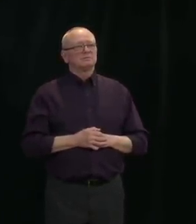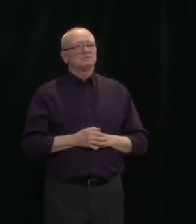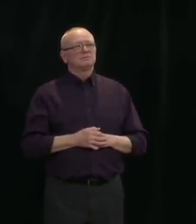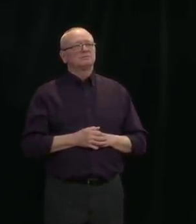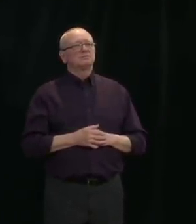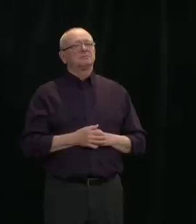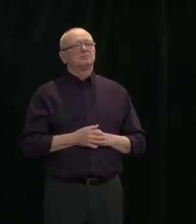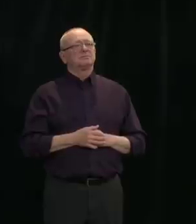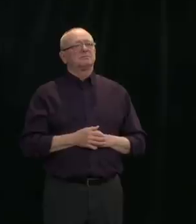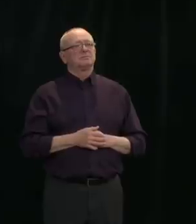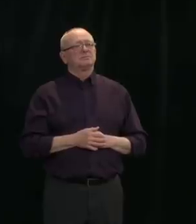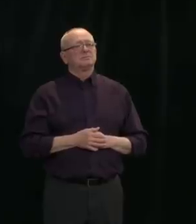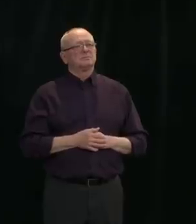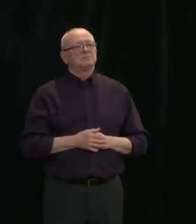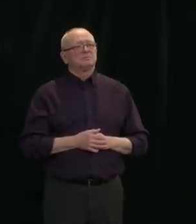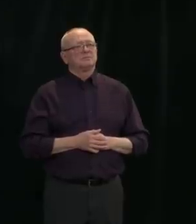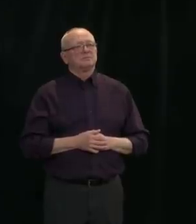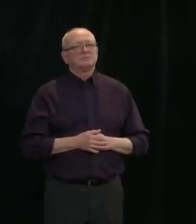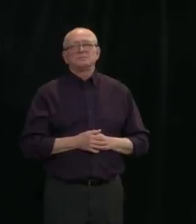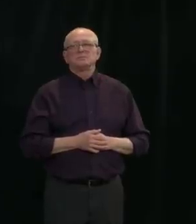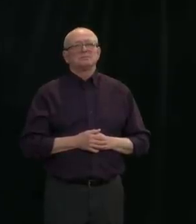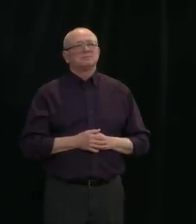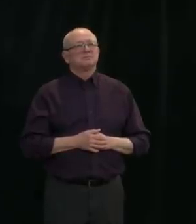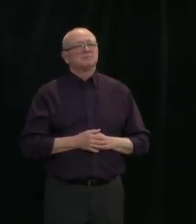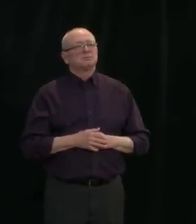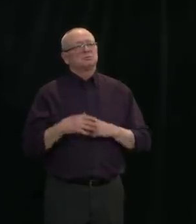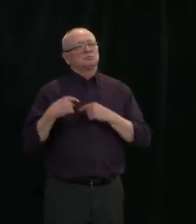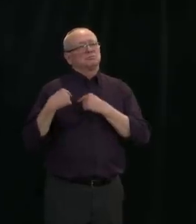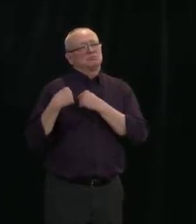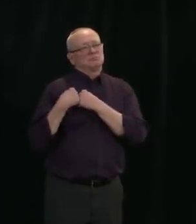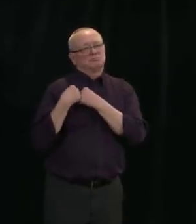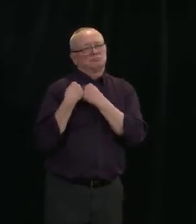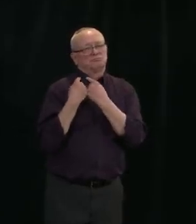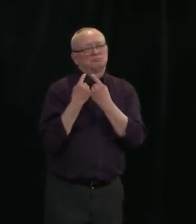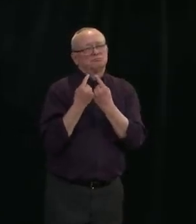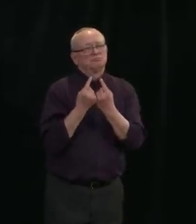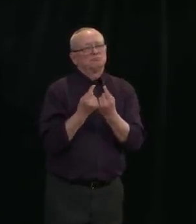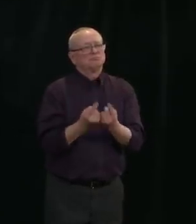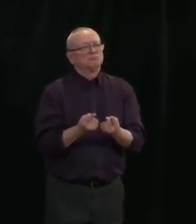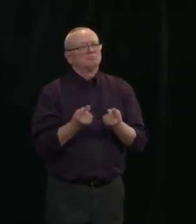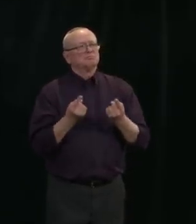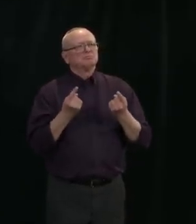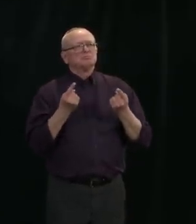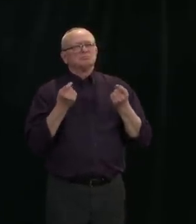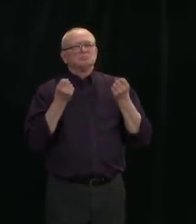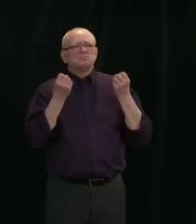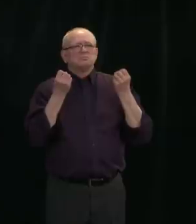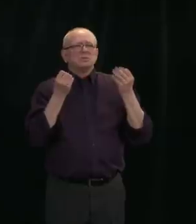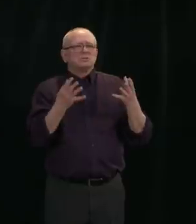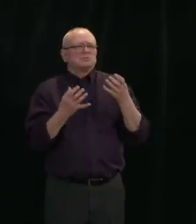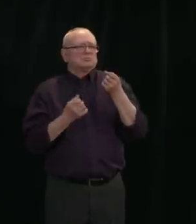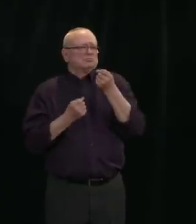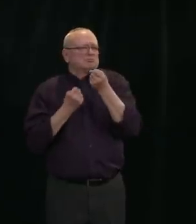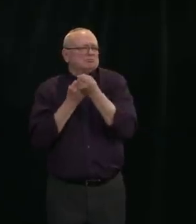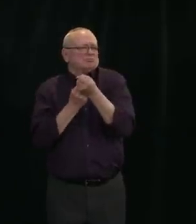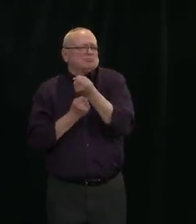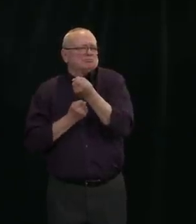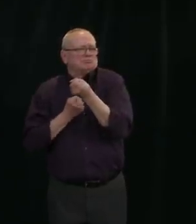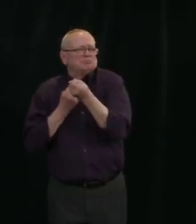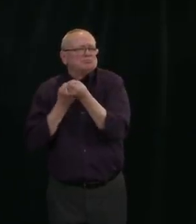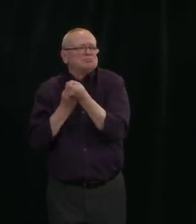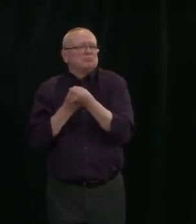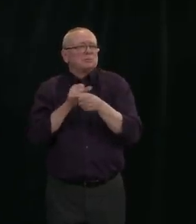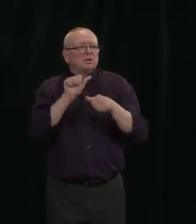recent days we have seen a tremendous outpouring of support from Alberta's private and non-profit